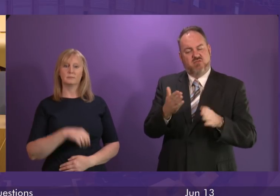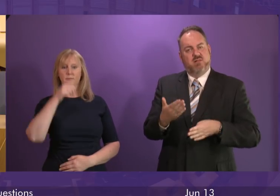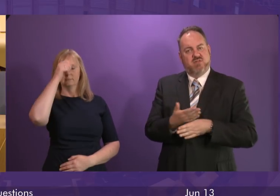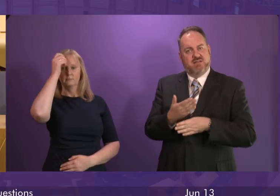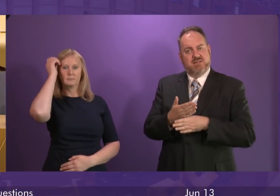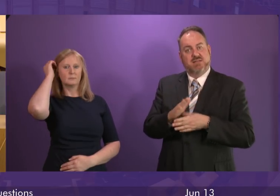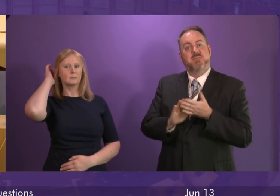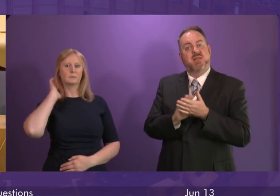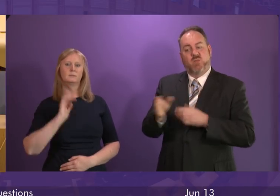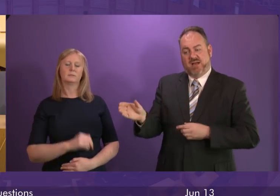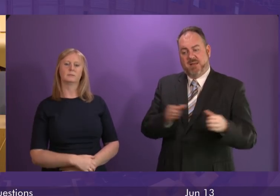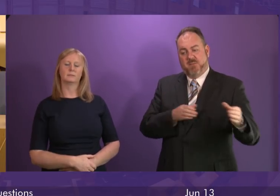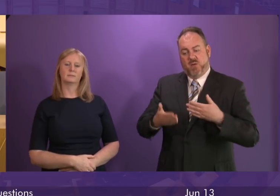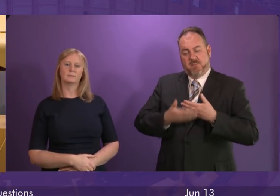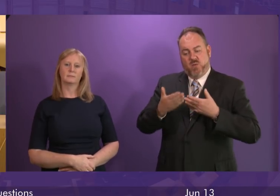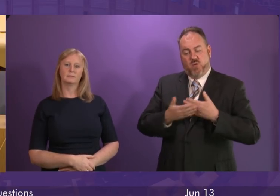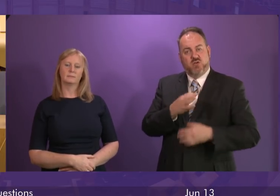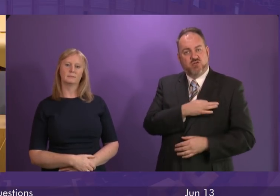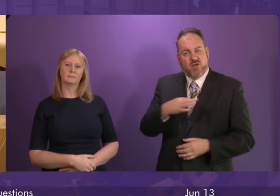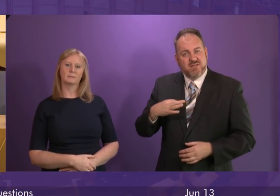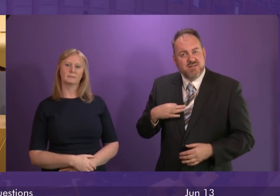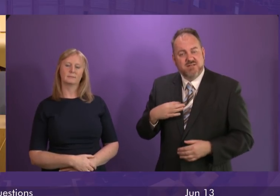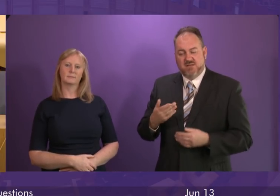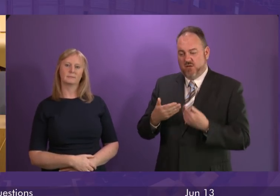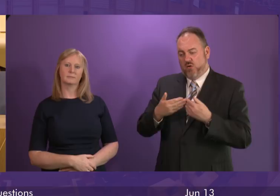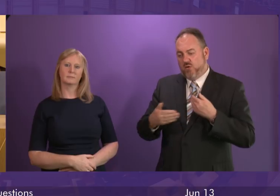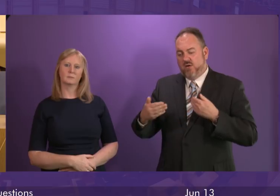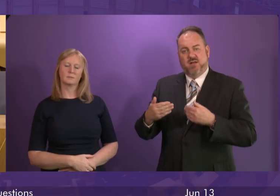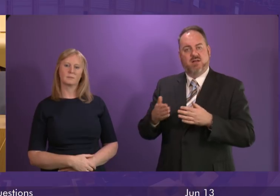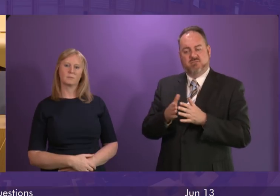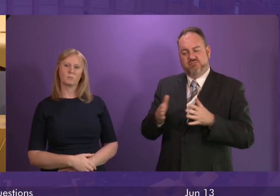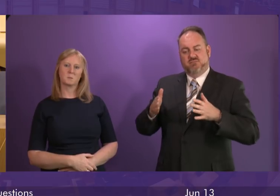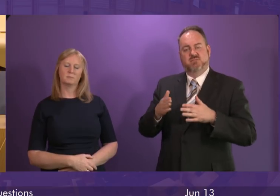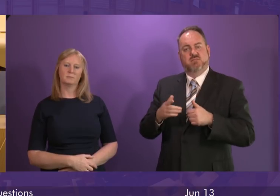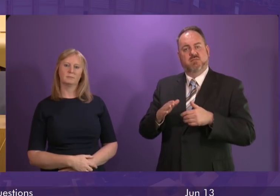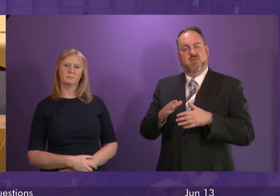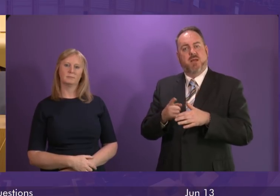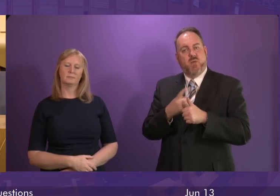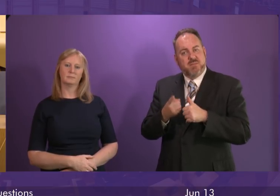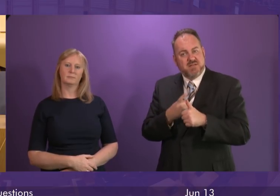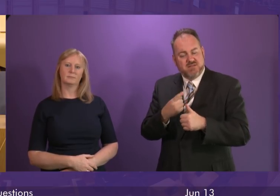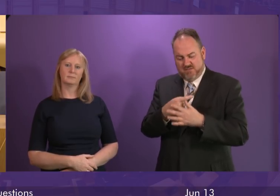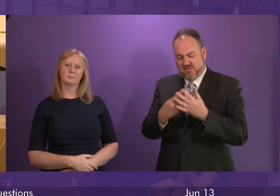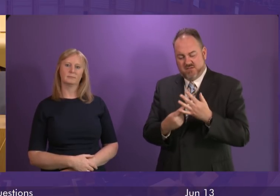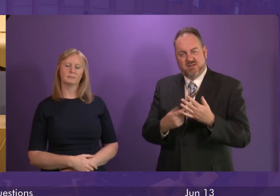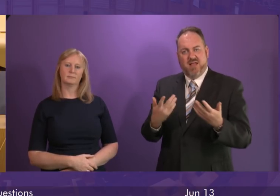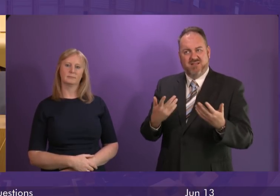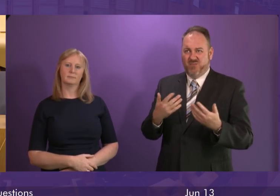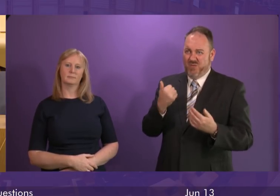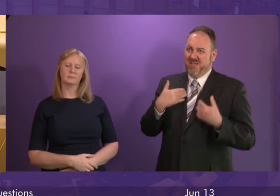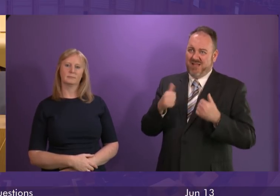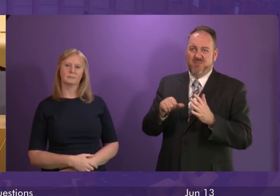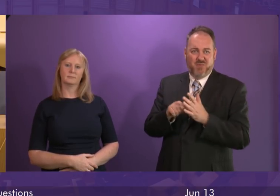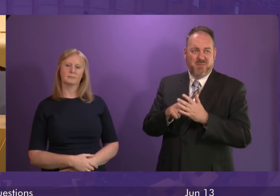employ more doctors and nurses to provide longer appointments and to tackle the health inequality that continues to blight Scotland.